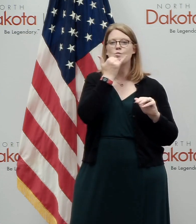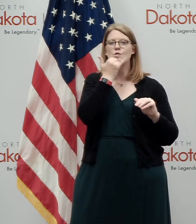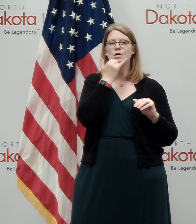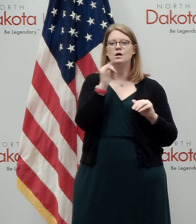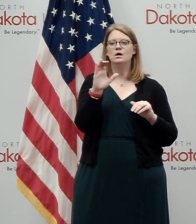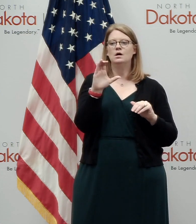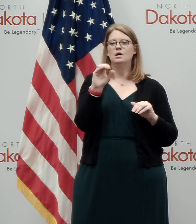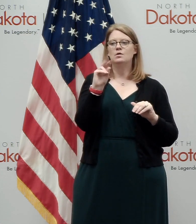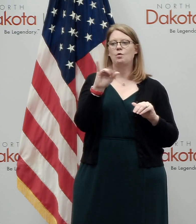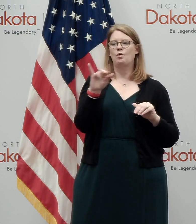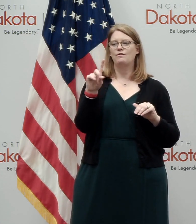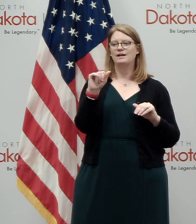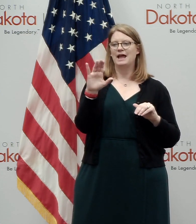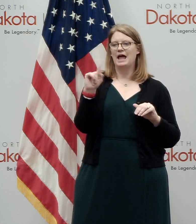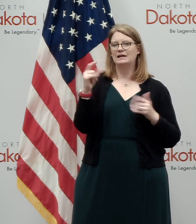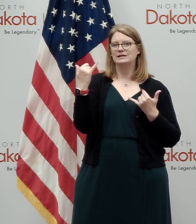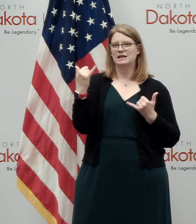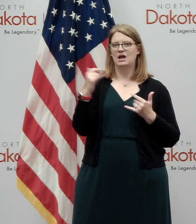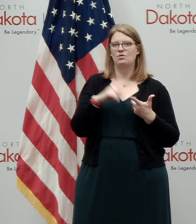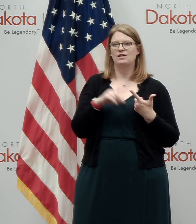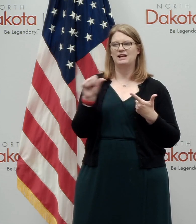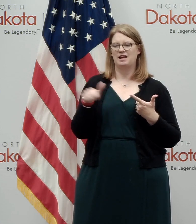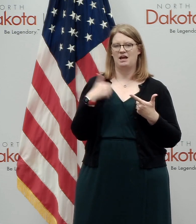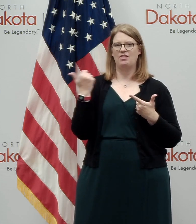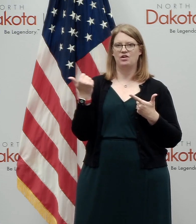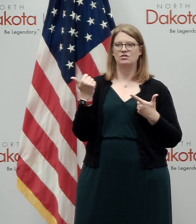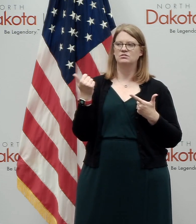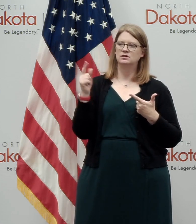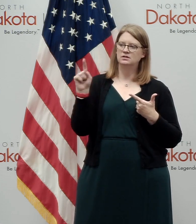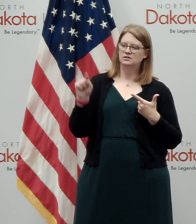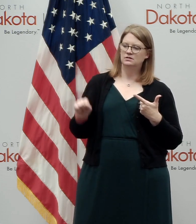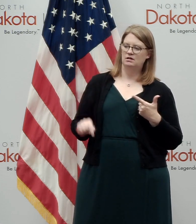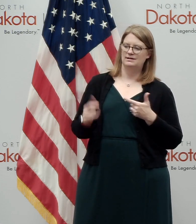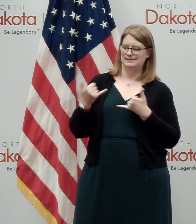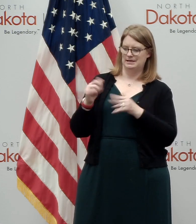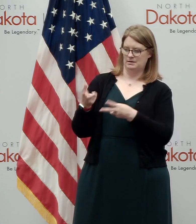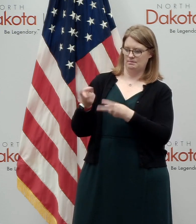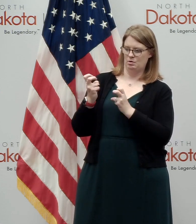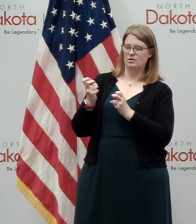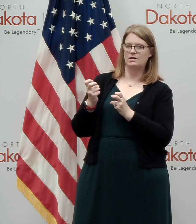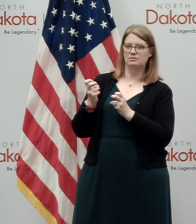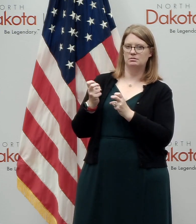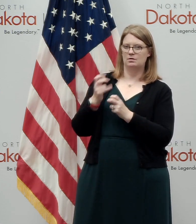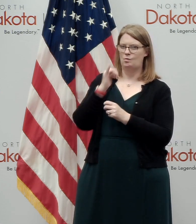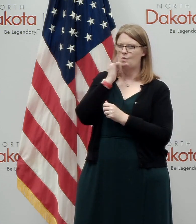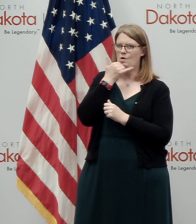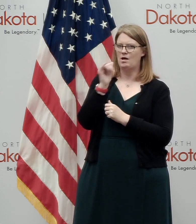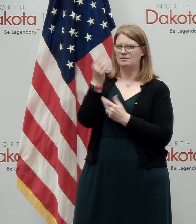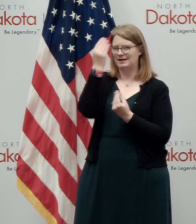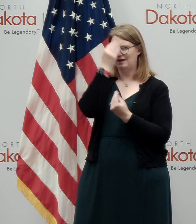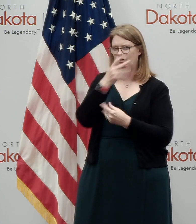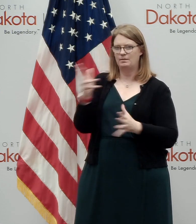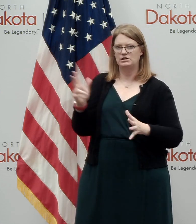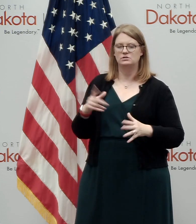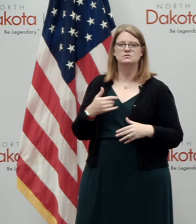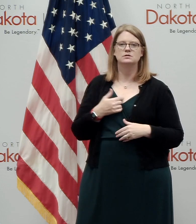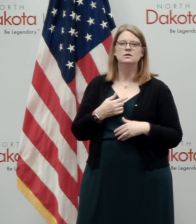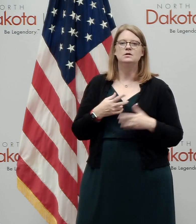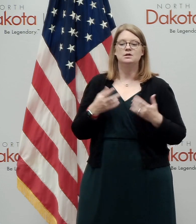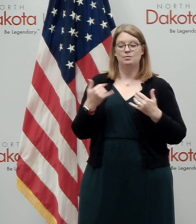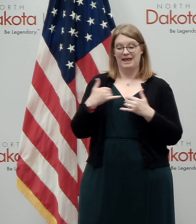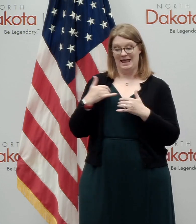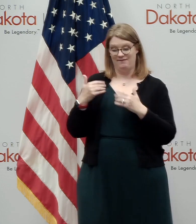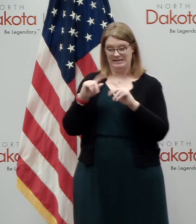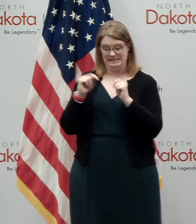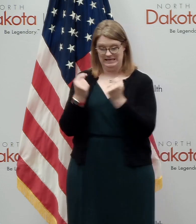on COVID act now and a number of other sites are still pulling the wrong data, but we've got a SWAT team and we're working through all these volunteer, uh,